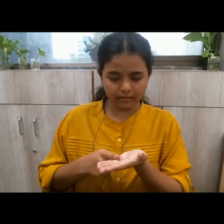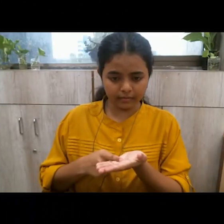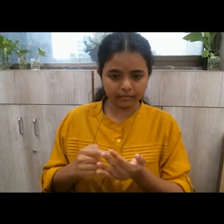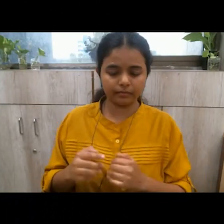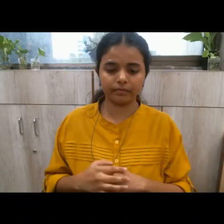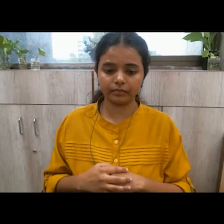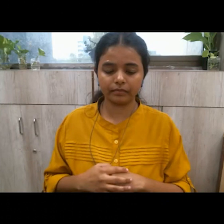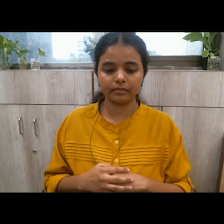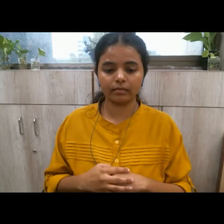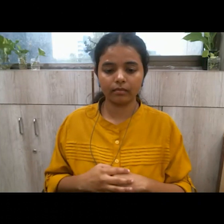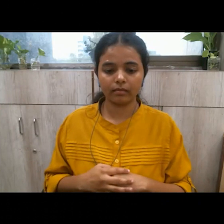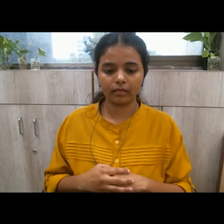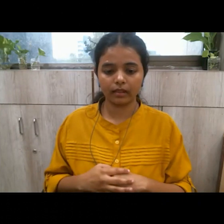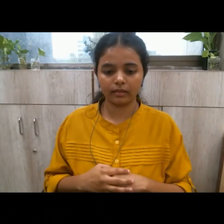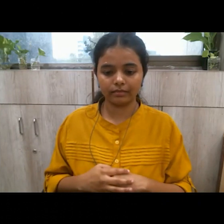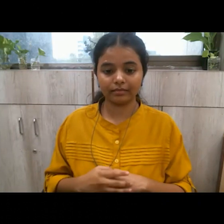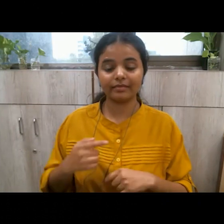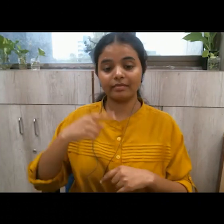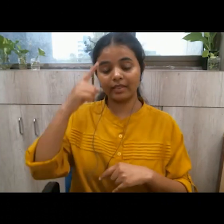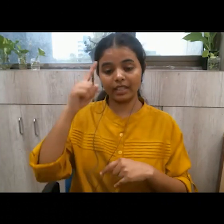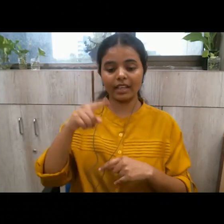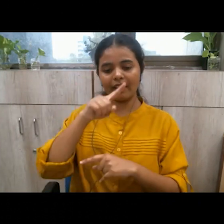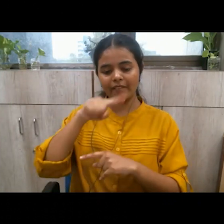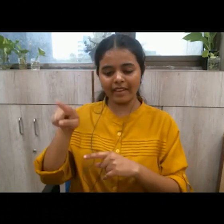a wrong way can never lead to the right goal